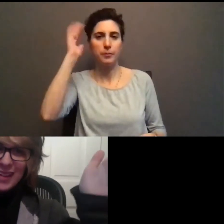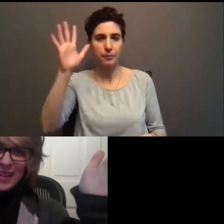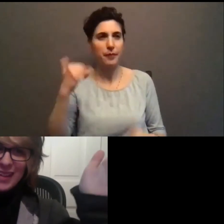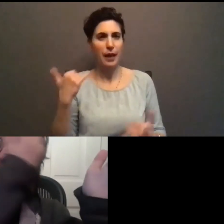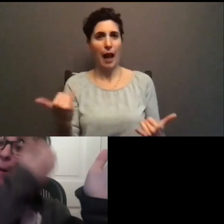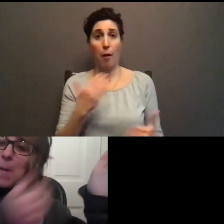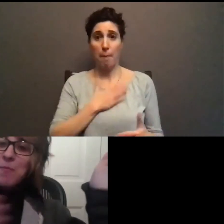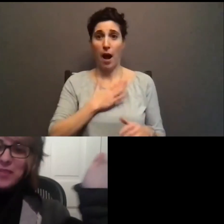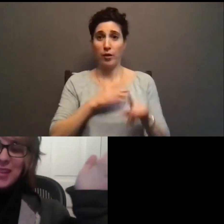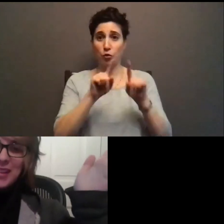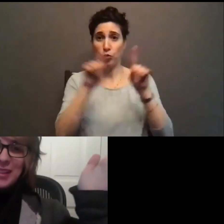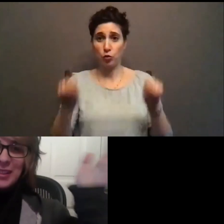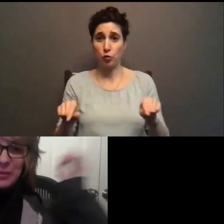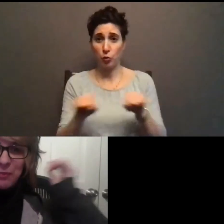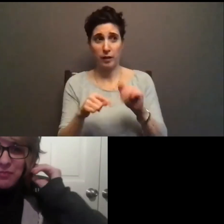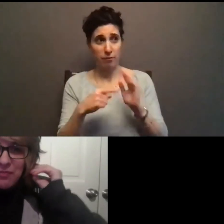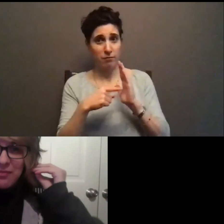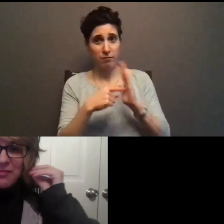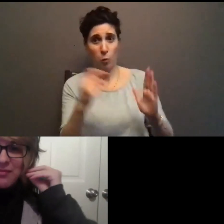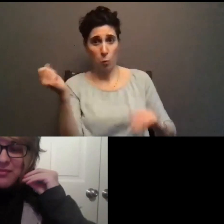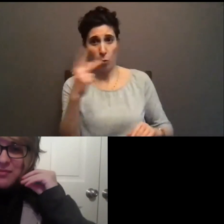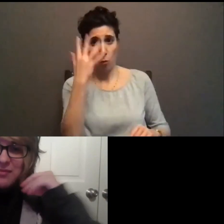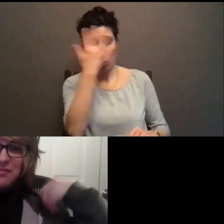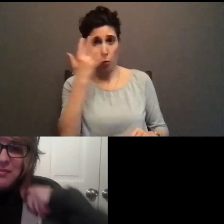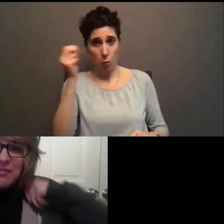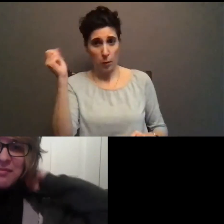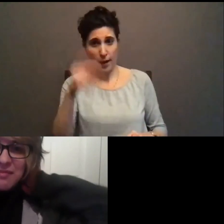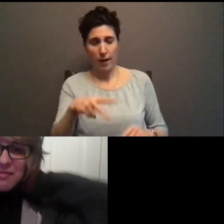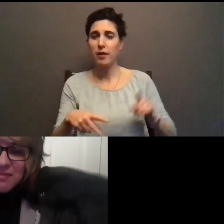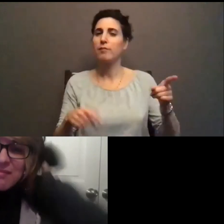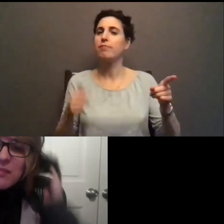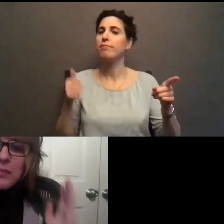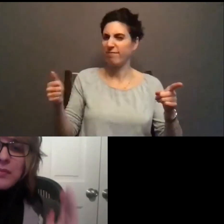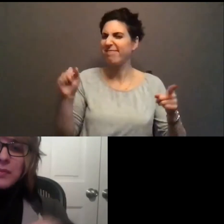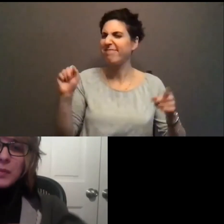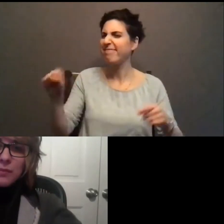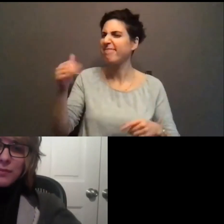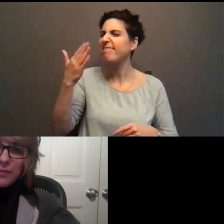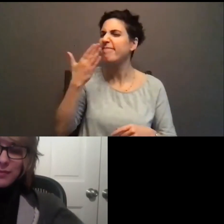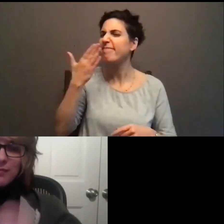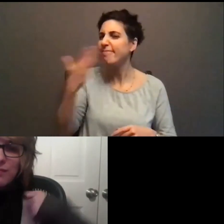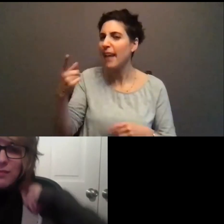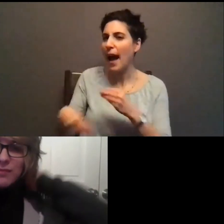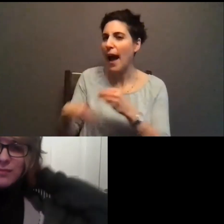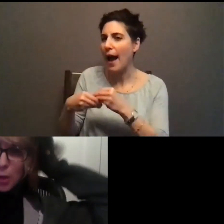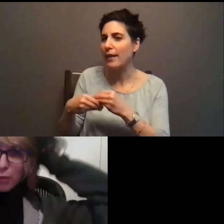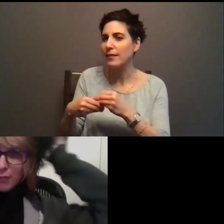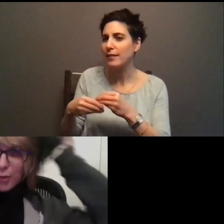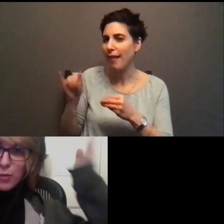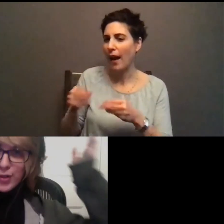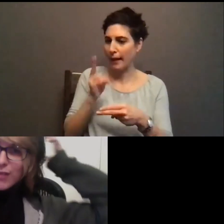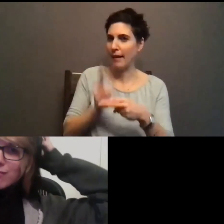It does look okay. And thank you for adding that in. I had it in my notes and it got lost at some point.